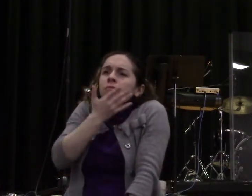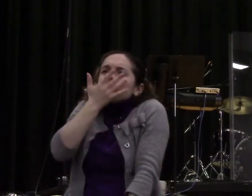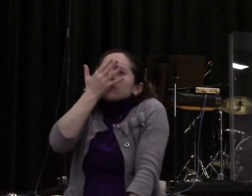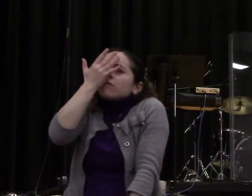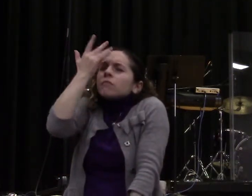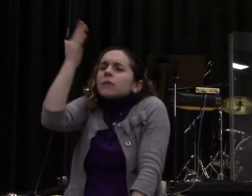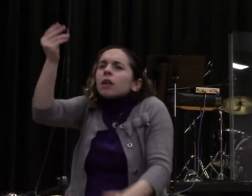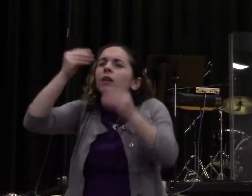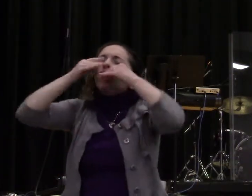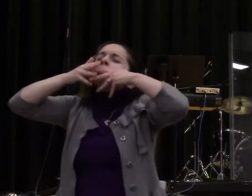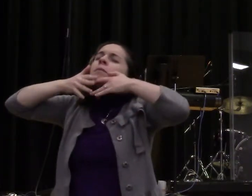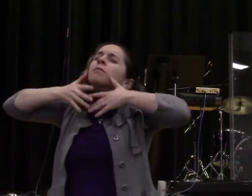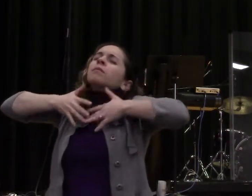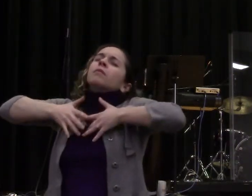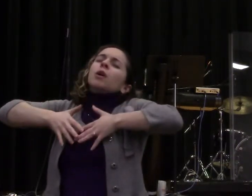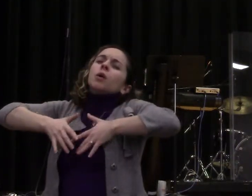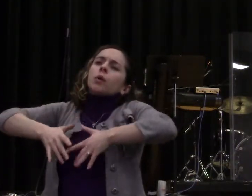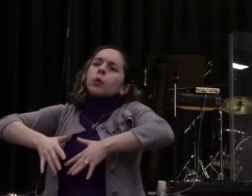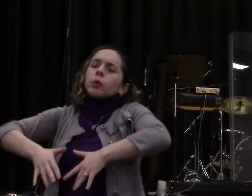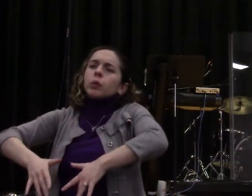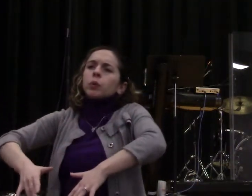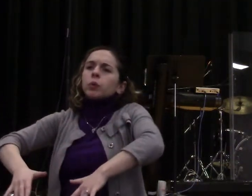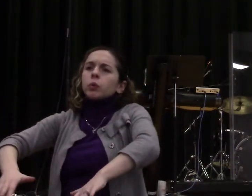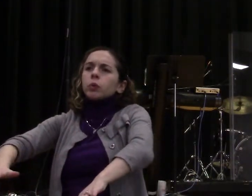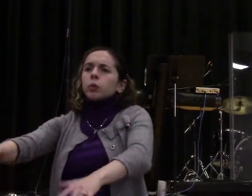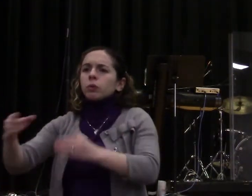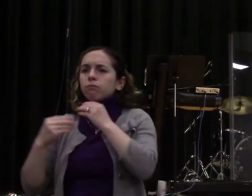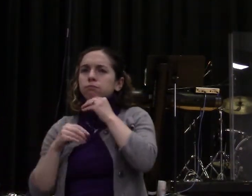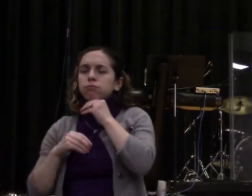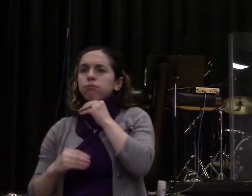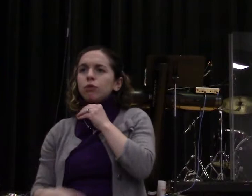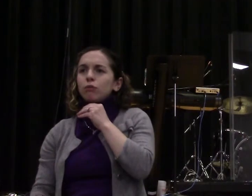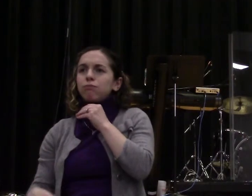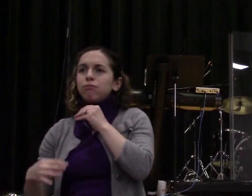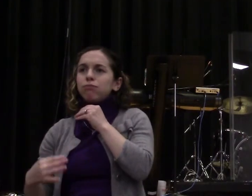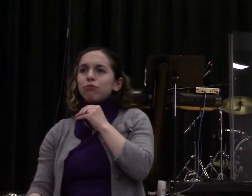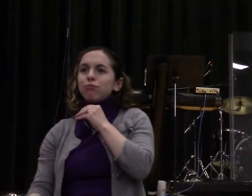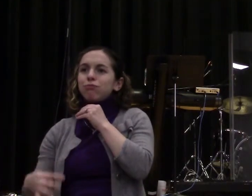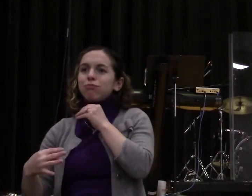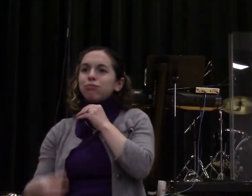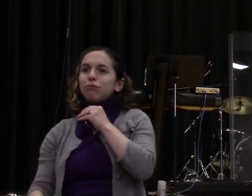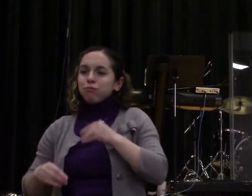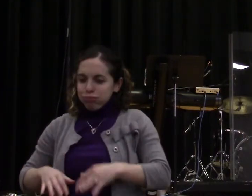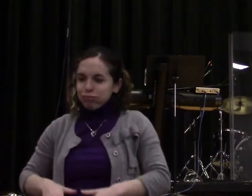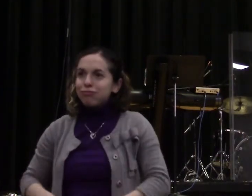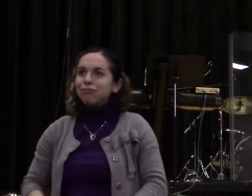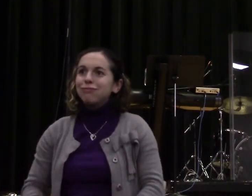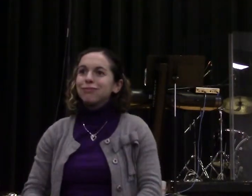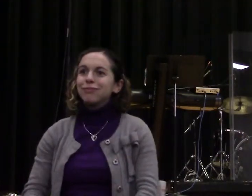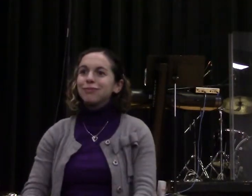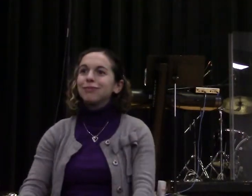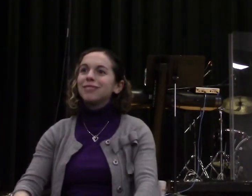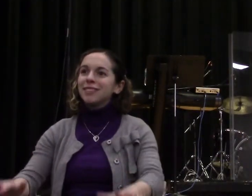cover his bean, his breastplate. It would cover down to the edge of his garment, which is just about to the floor.